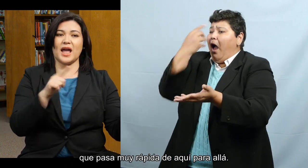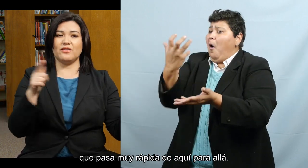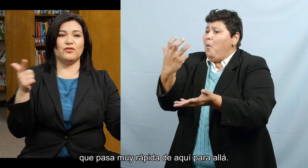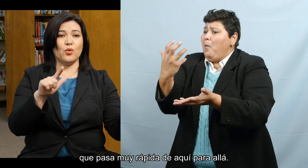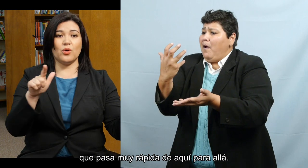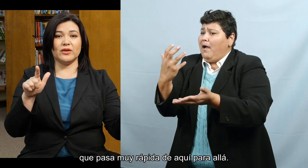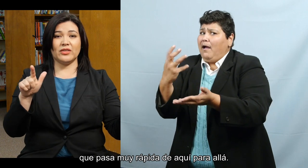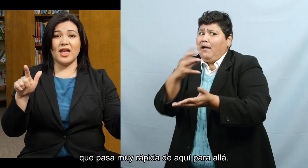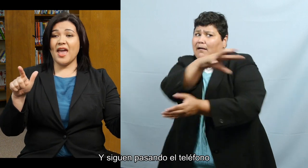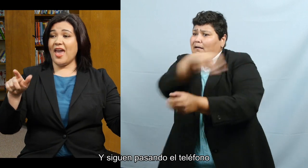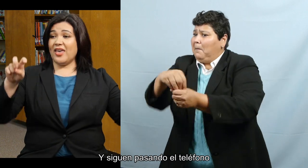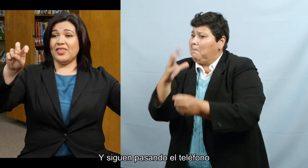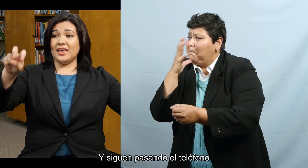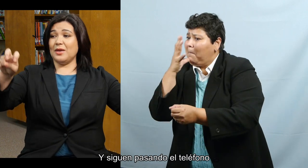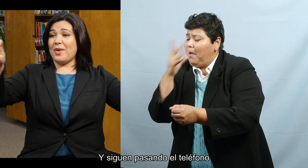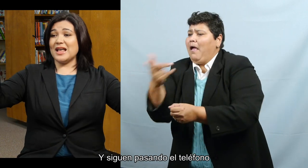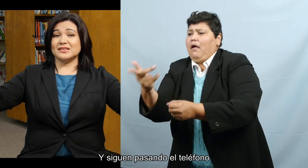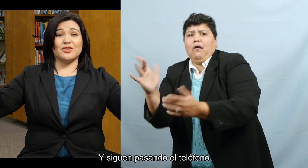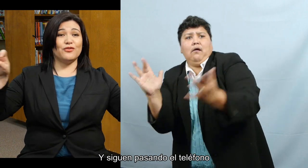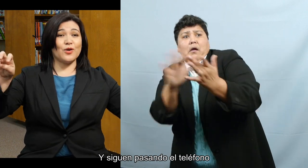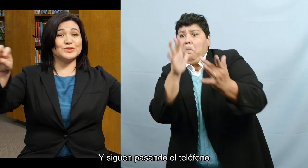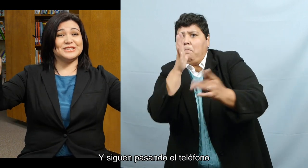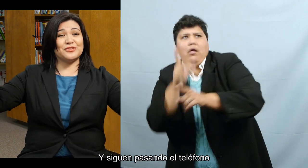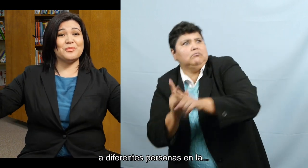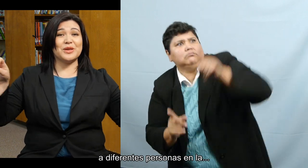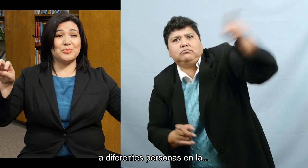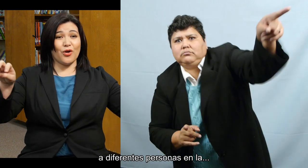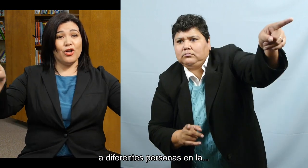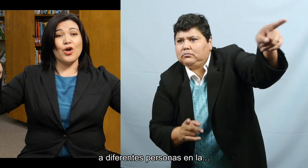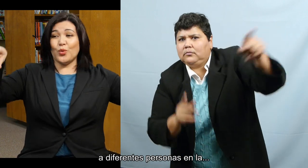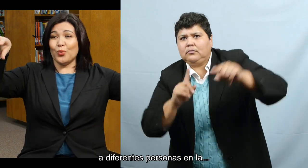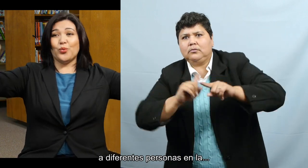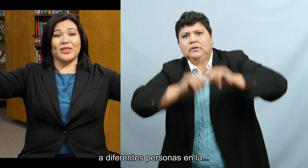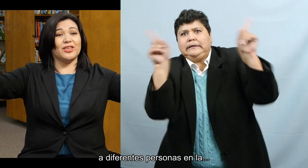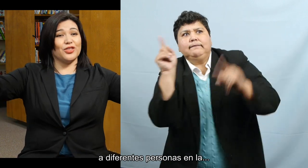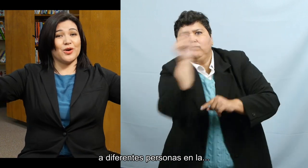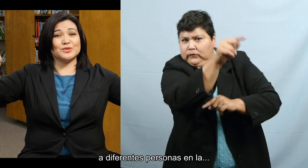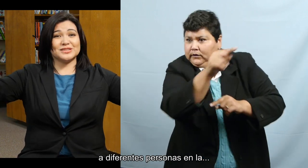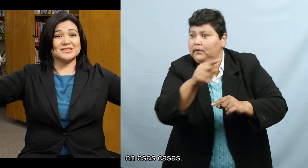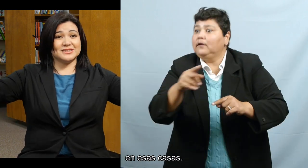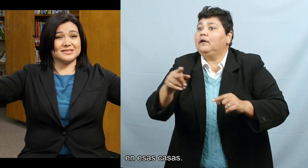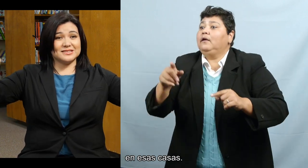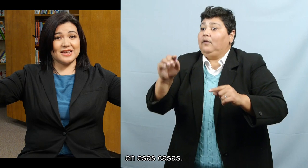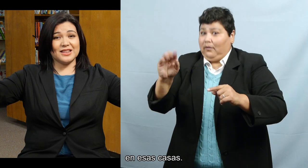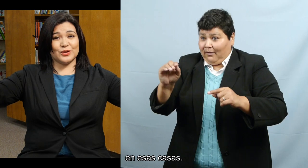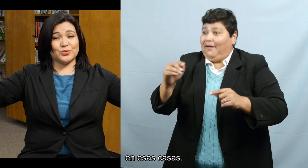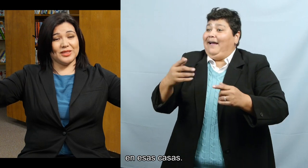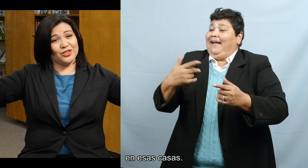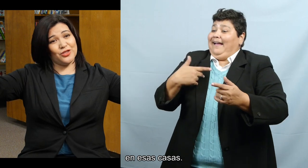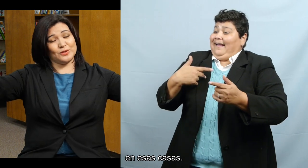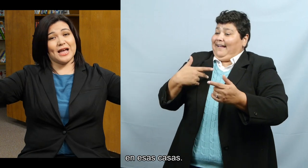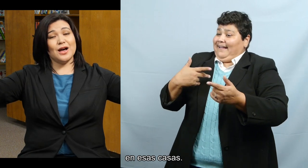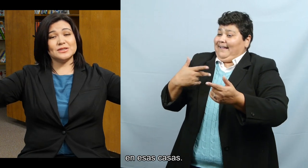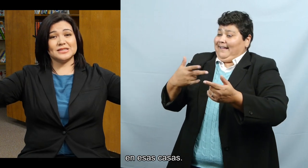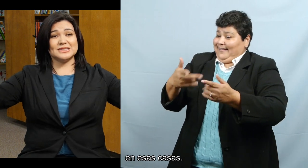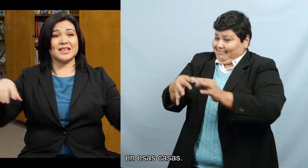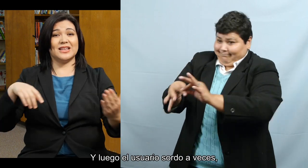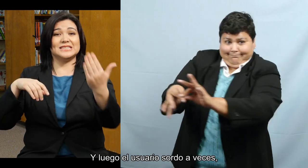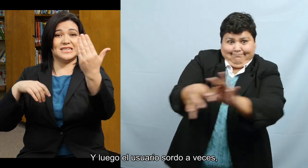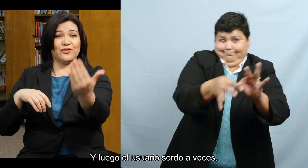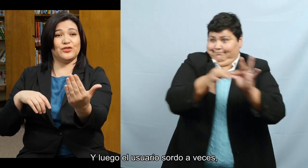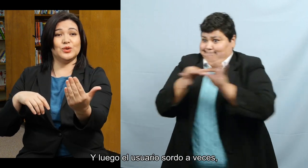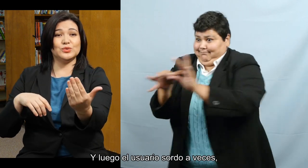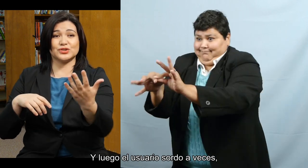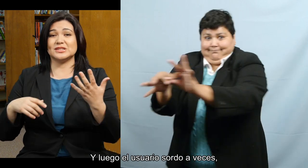fast back and forth and they keep passing the phone to different people within those, within those houses